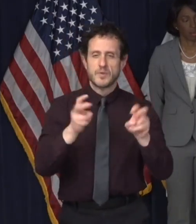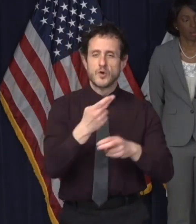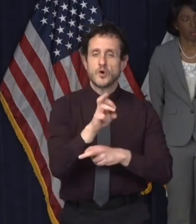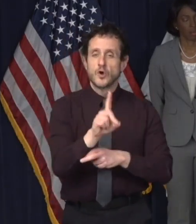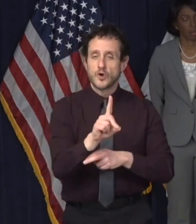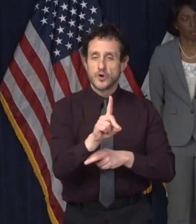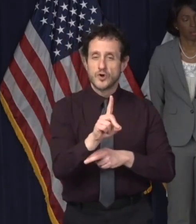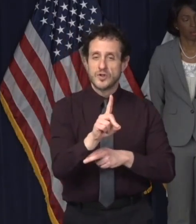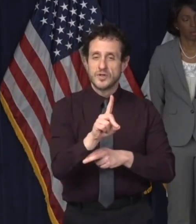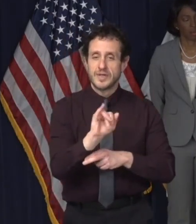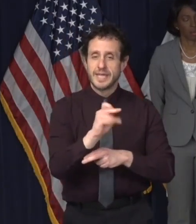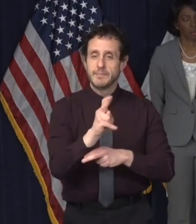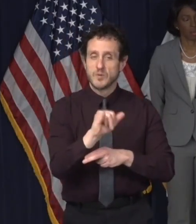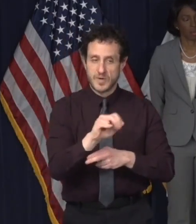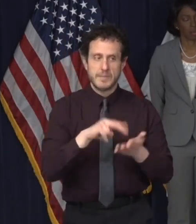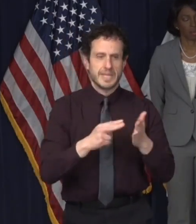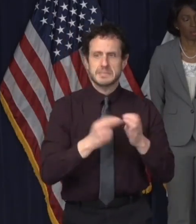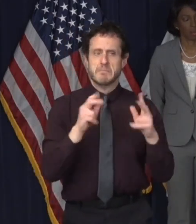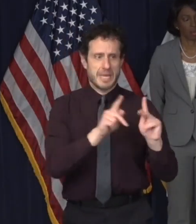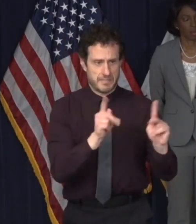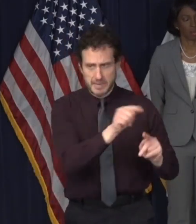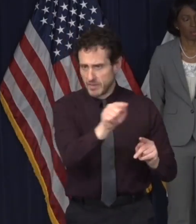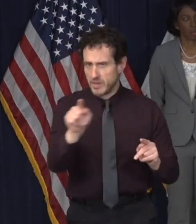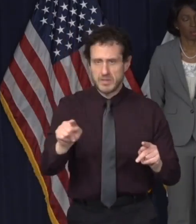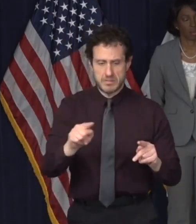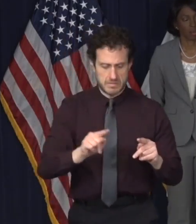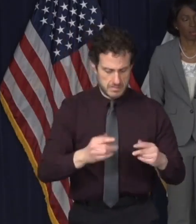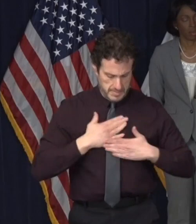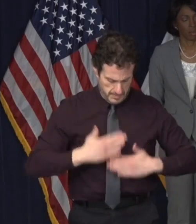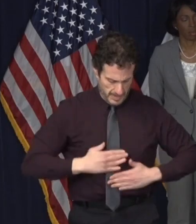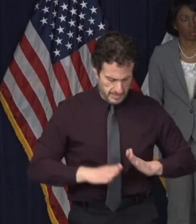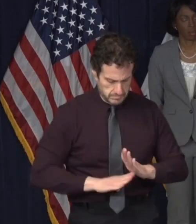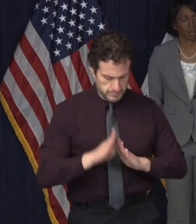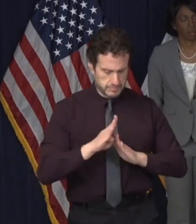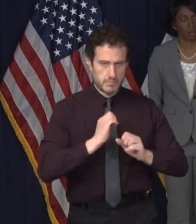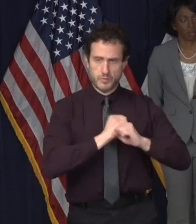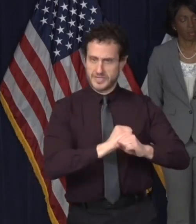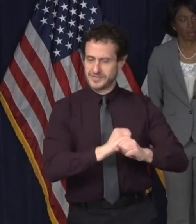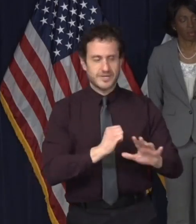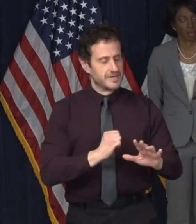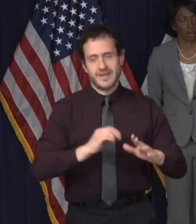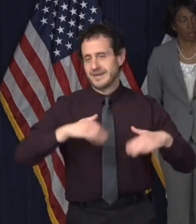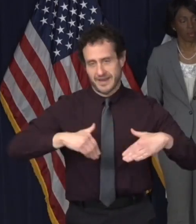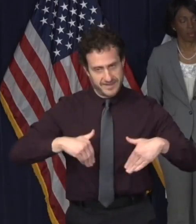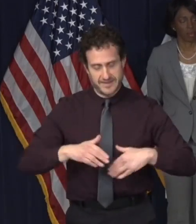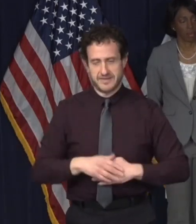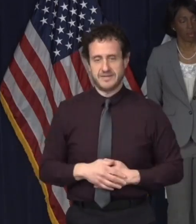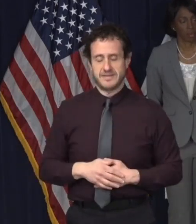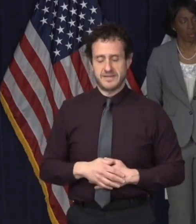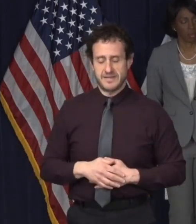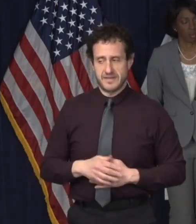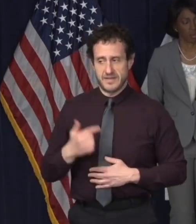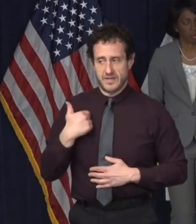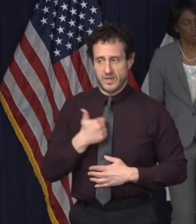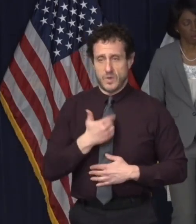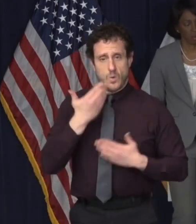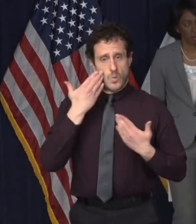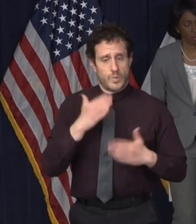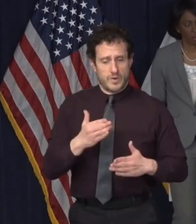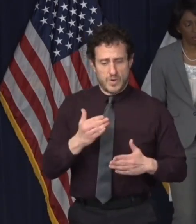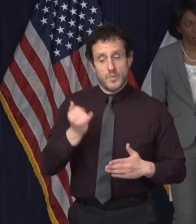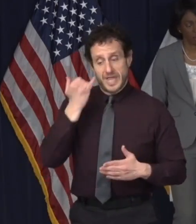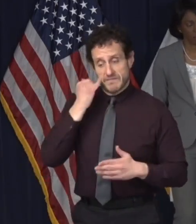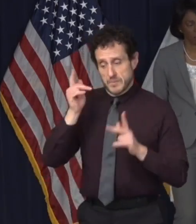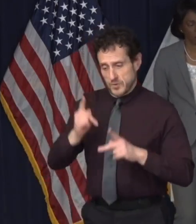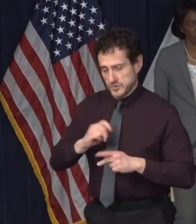a mask, that we all wear masks, whenever you are not at home. The third unknown is that we do not actually know if one is immune after one has